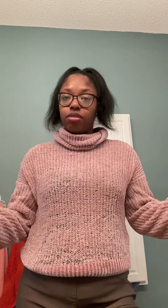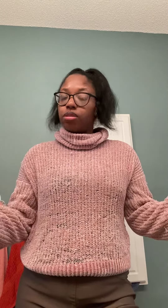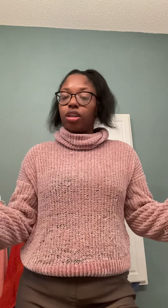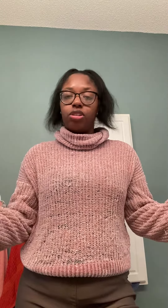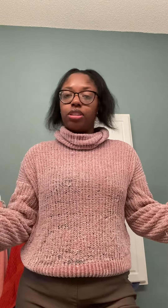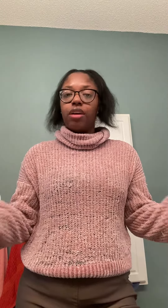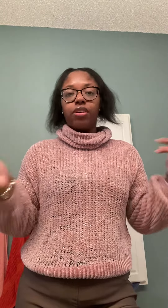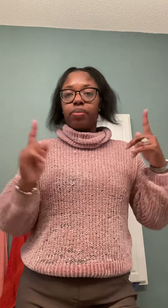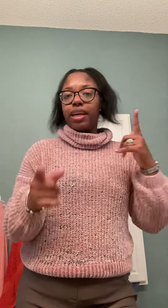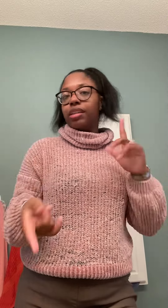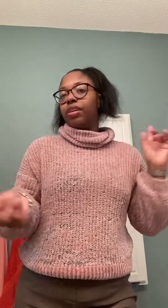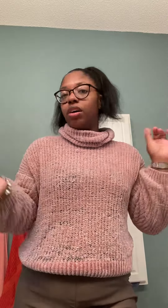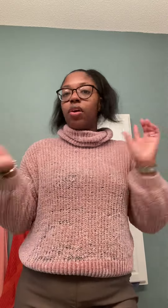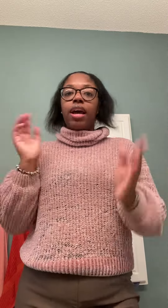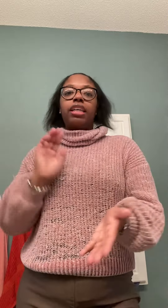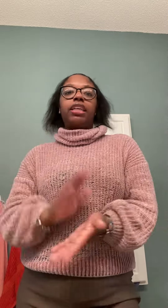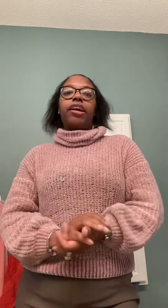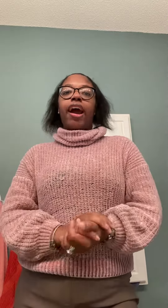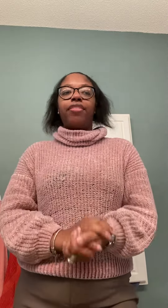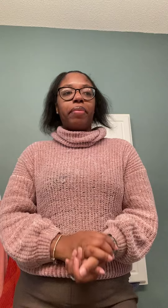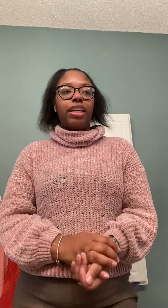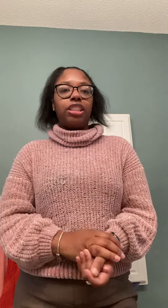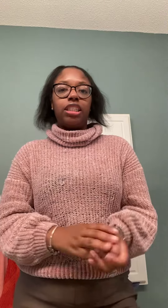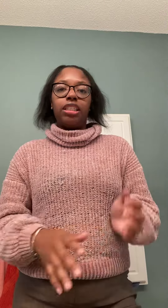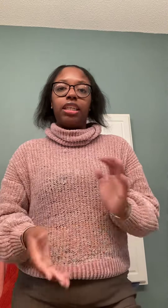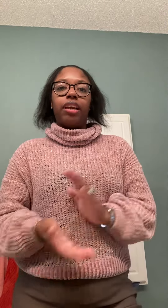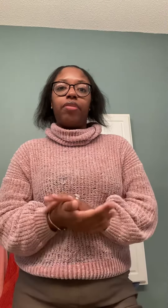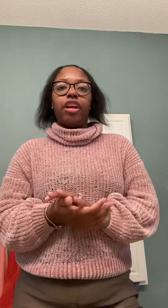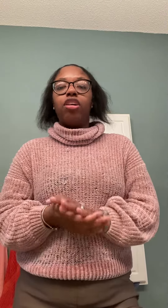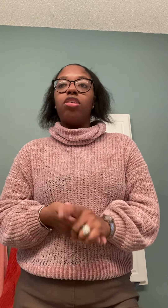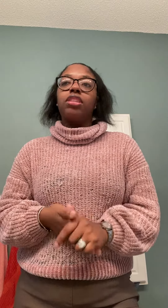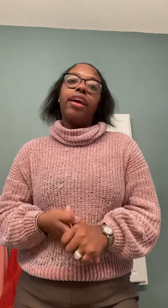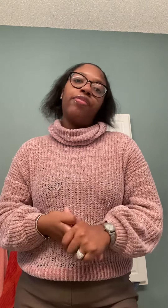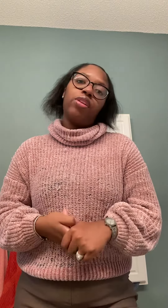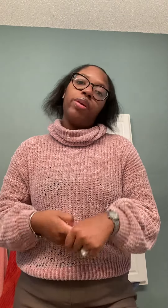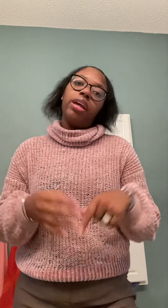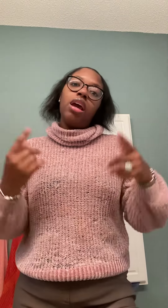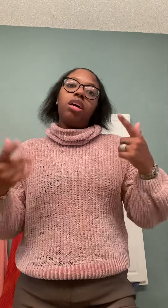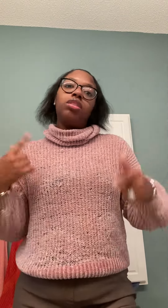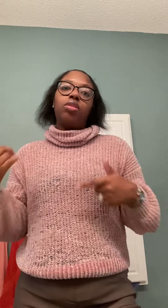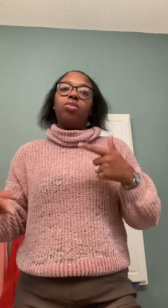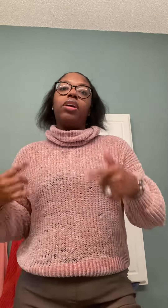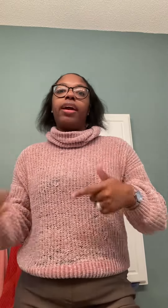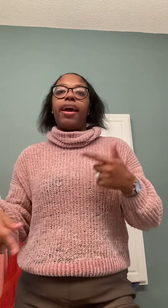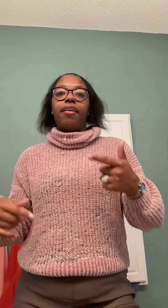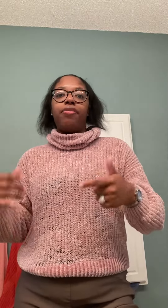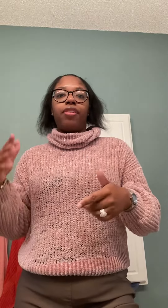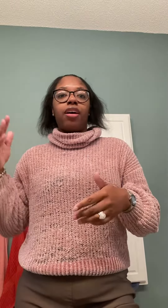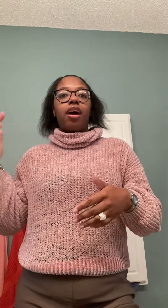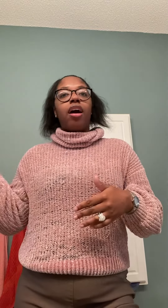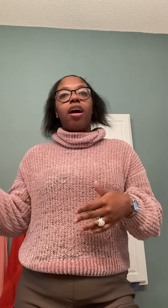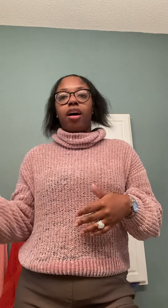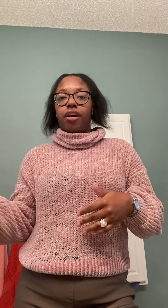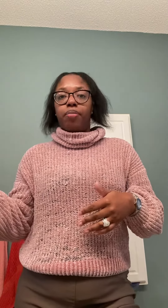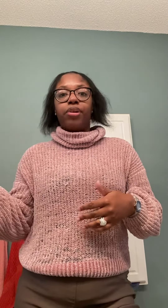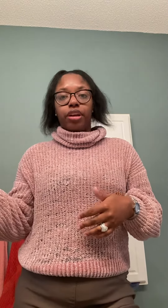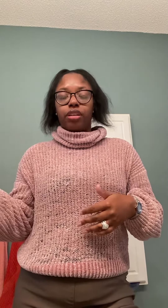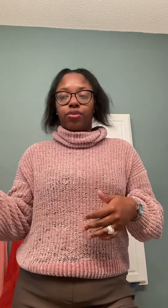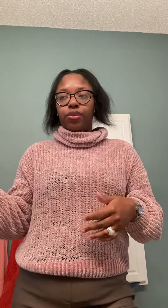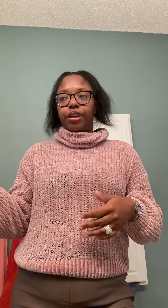So start yours off on a positive note, send your affirmations, and write your goals down for the week so you can have a productive week.